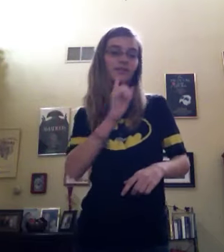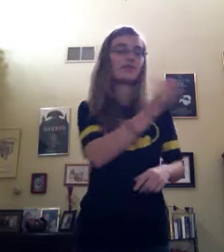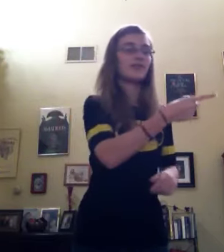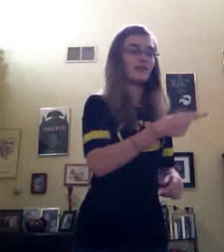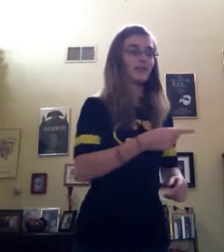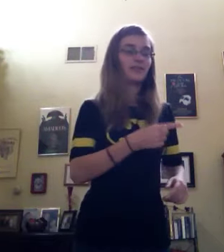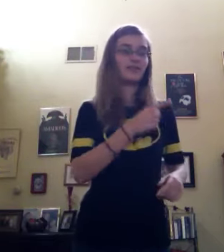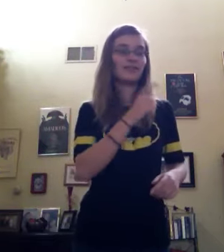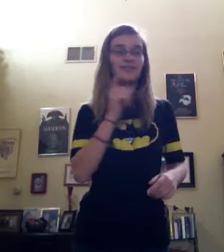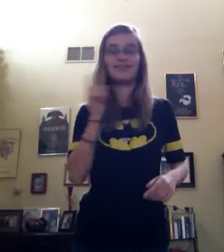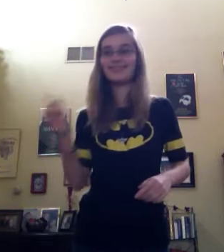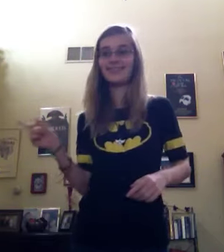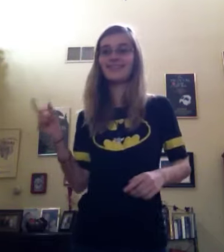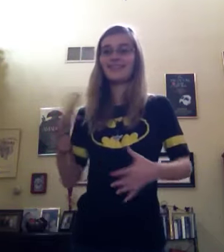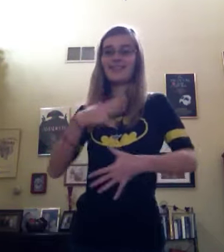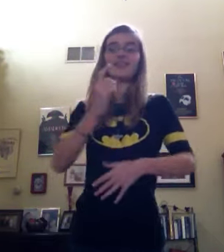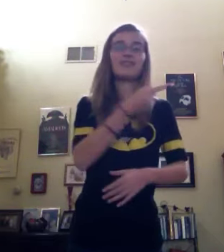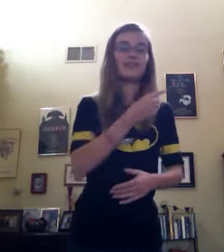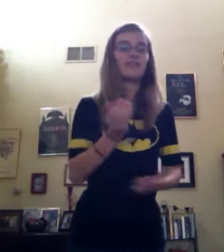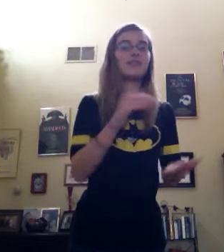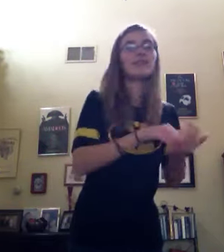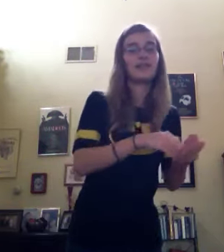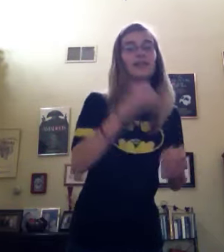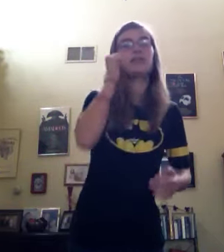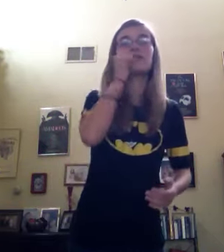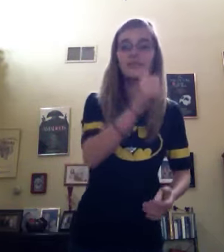them the same the next day. Lumpity, lumpity, lump.